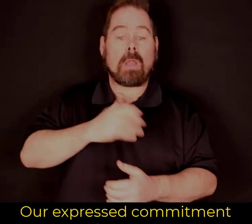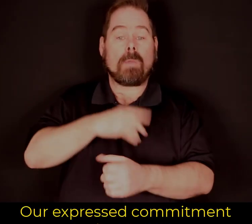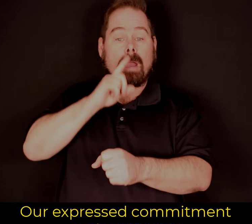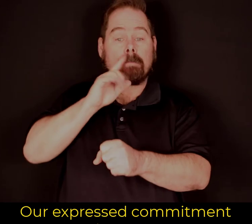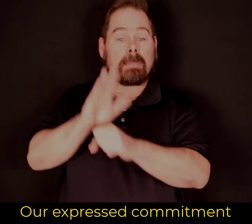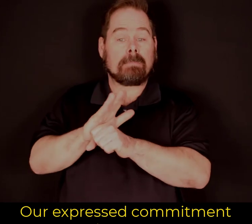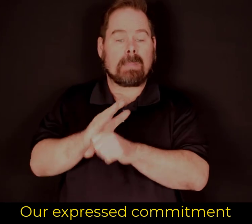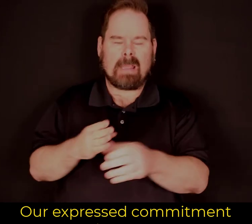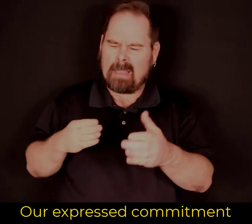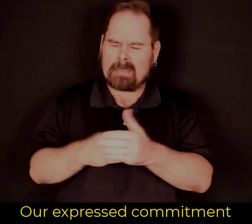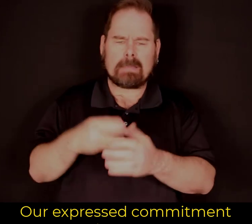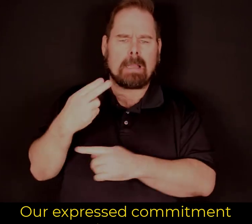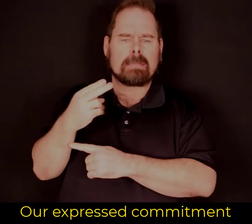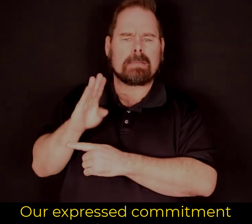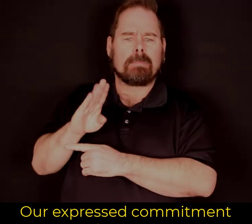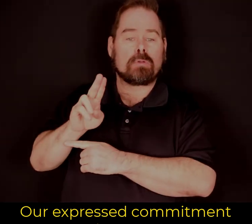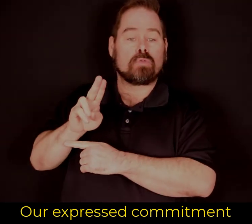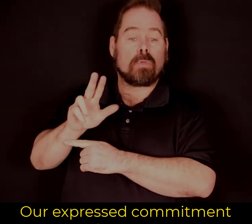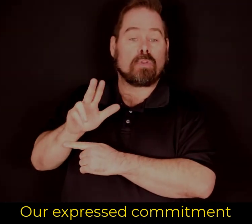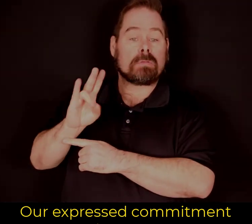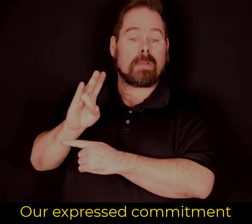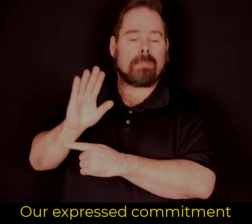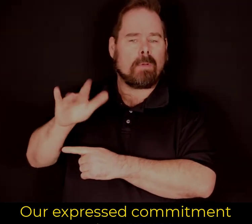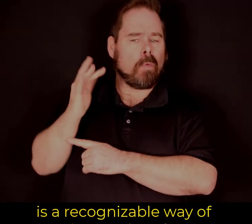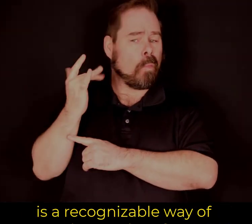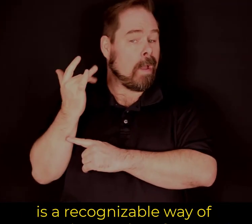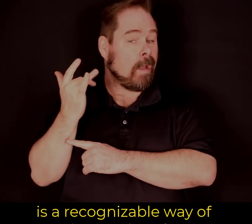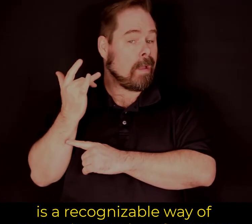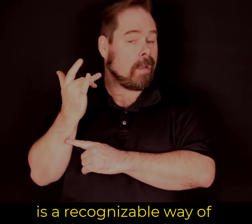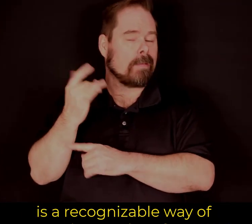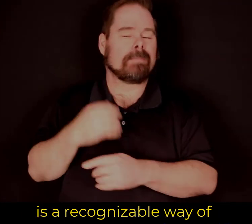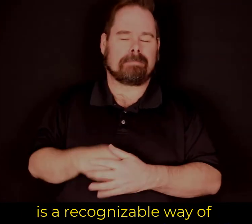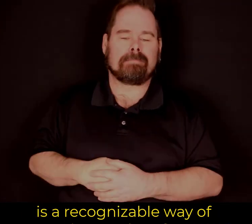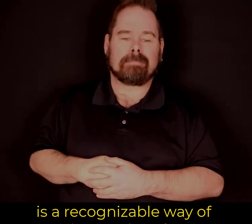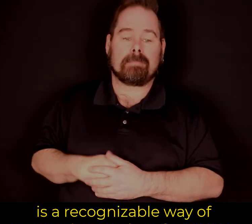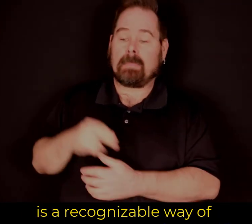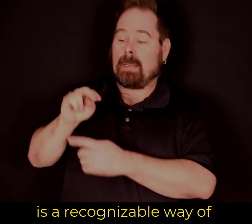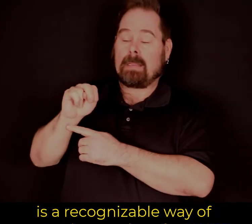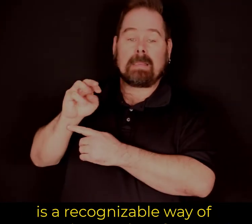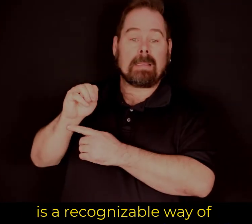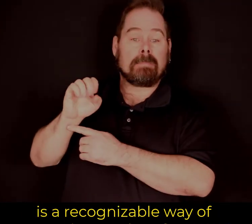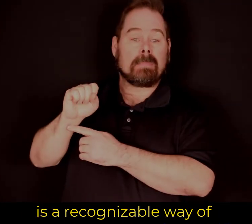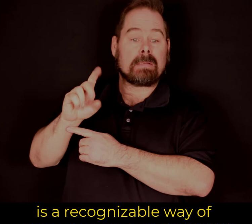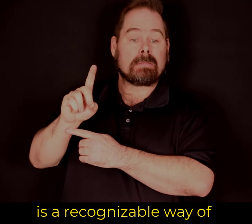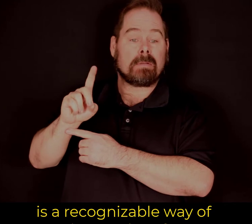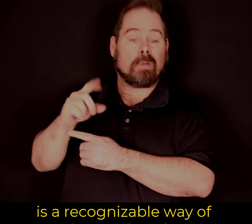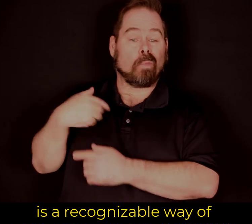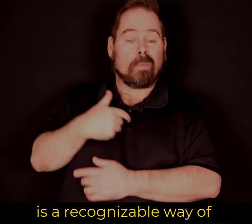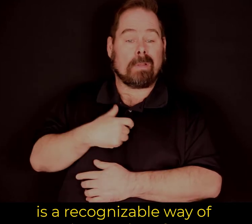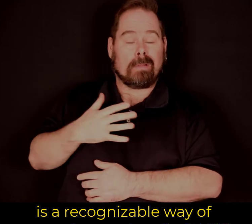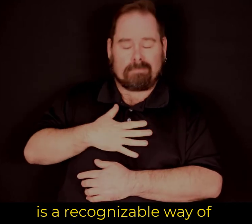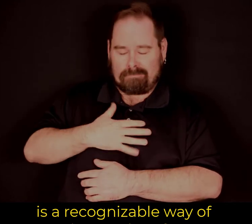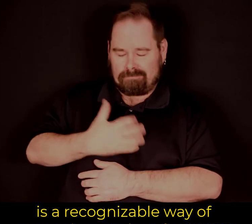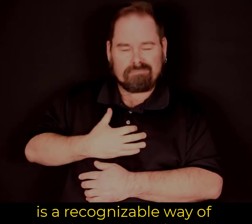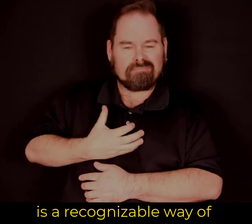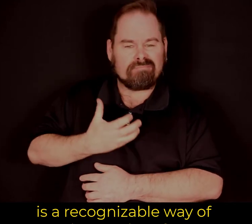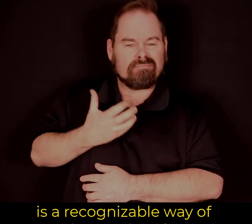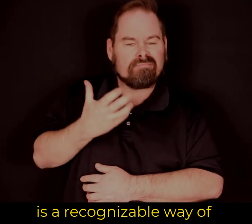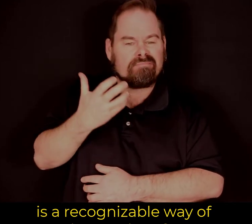Our expressed commitment against HB 237 is a recognizable way of expressing our